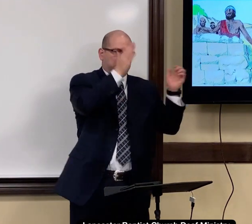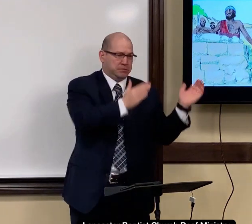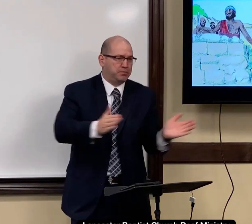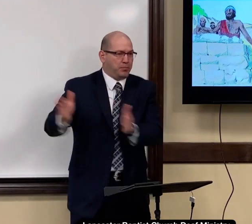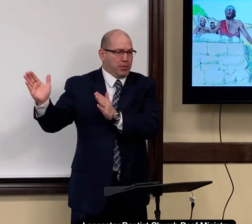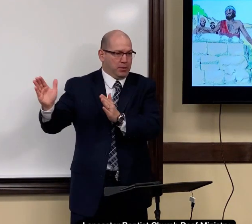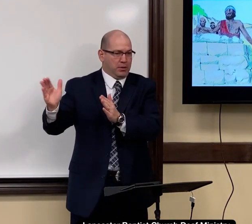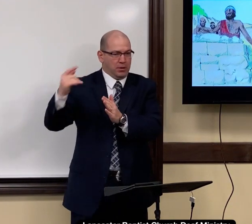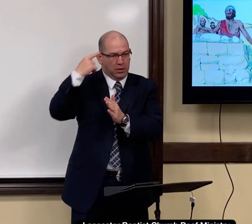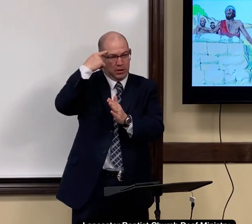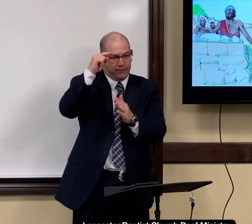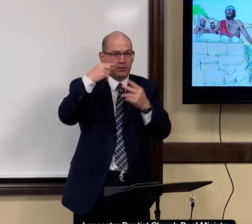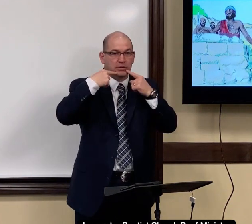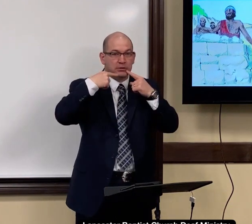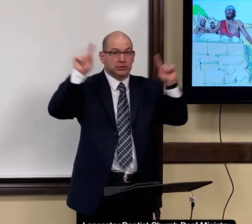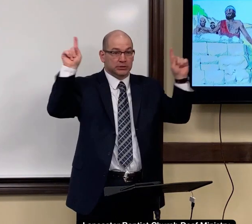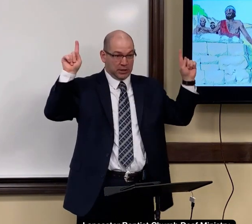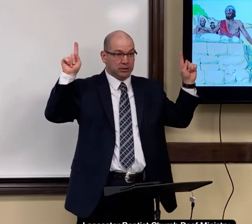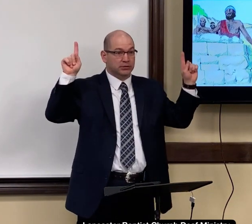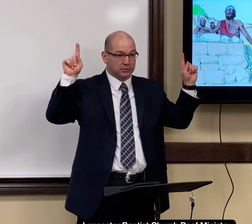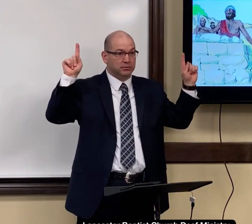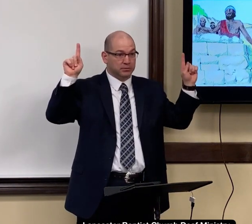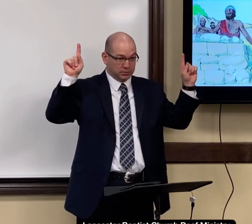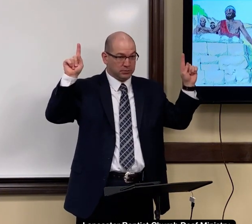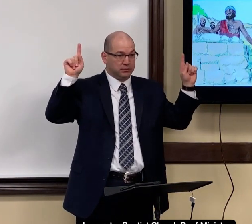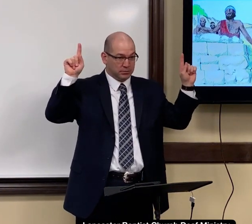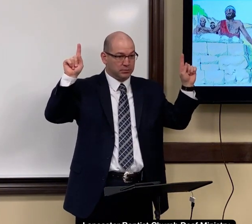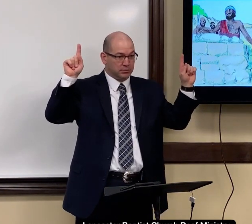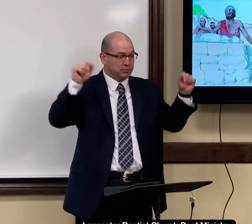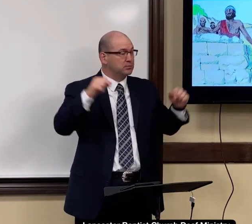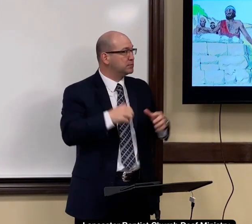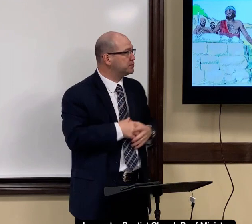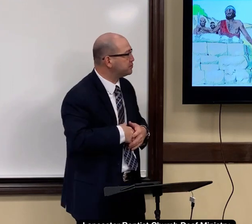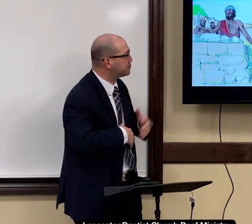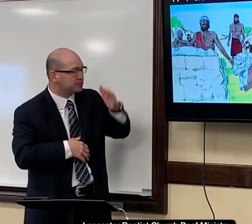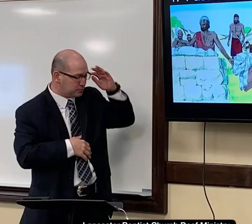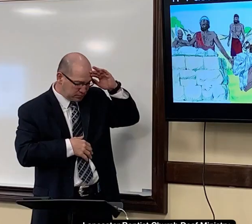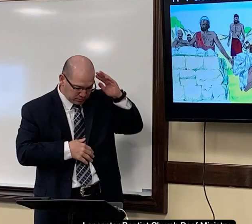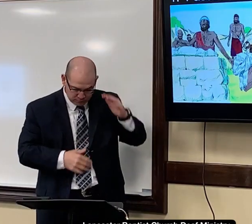but the people had to follow god's plan for this to succeed